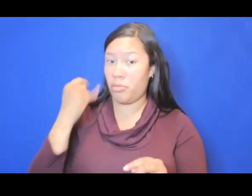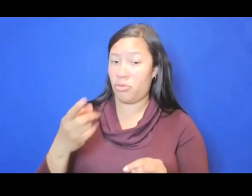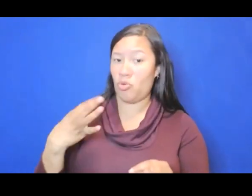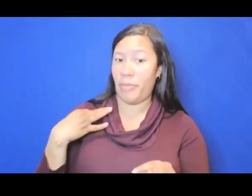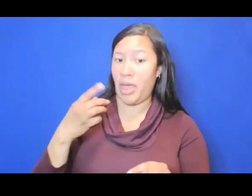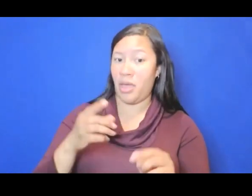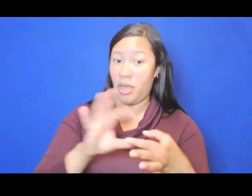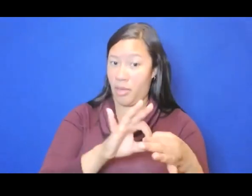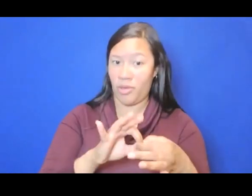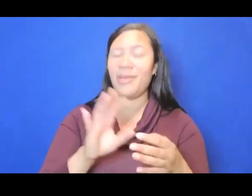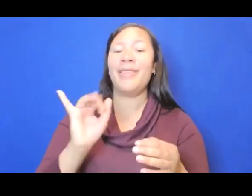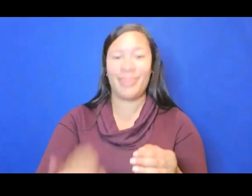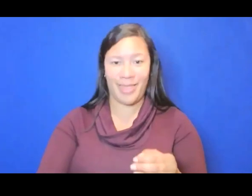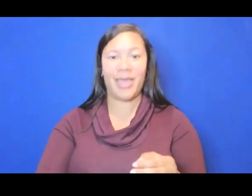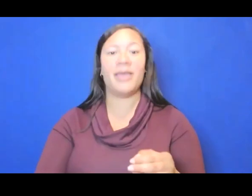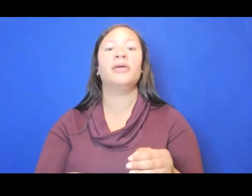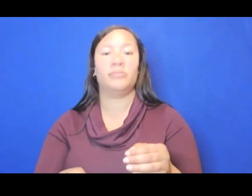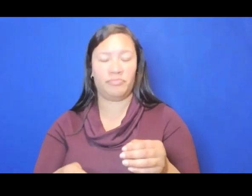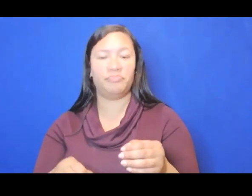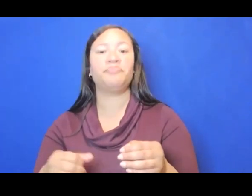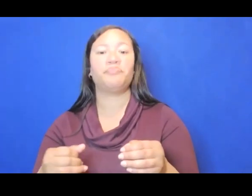criteria apply to everybody equally.